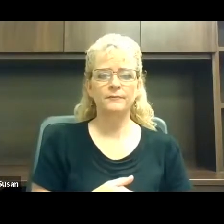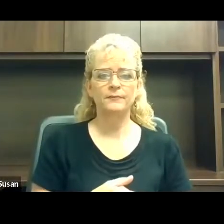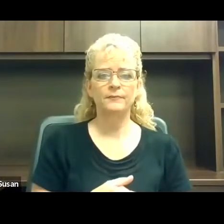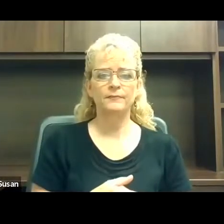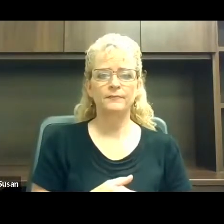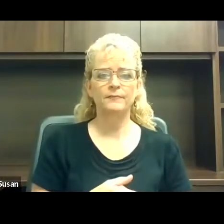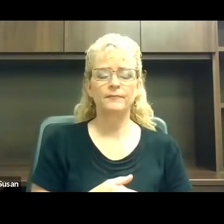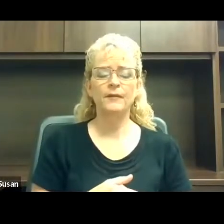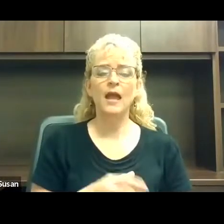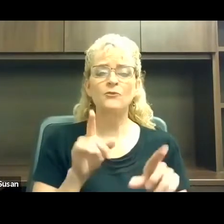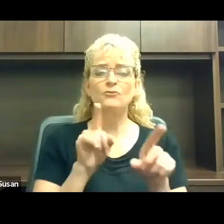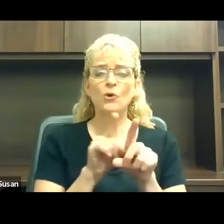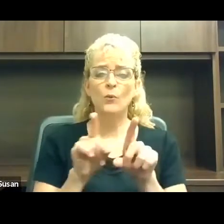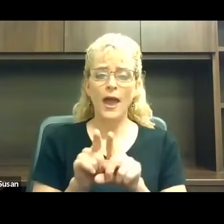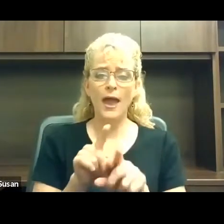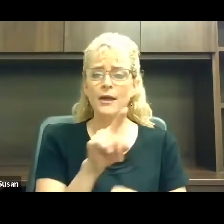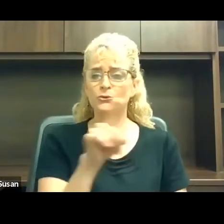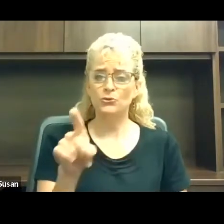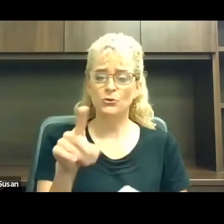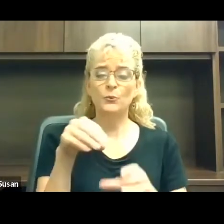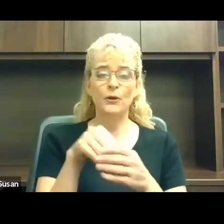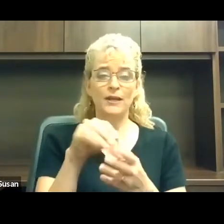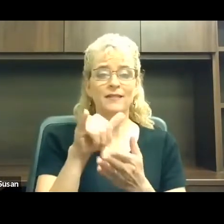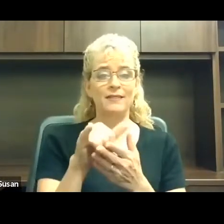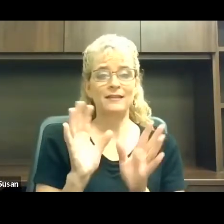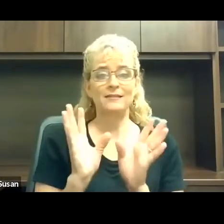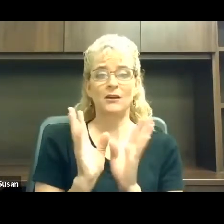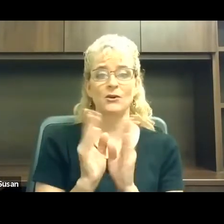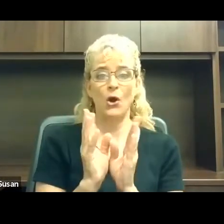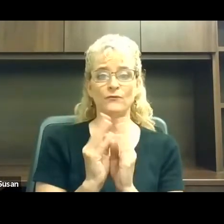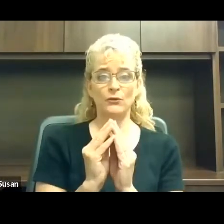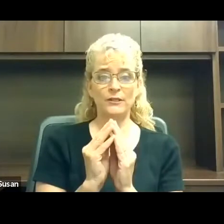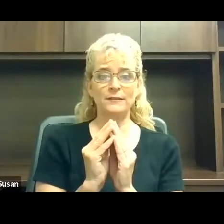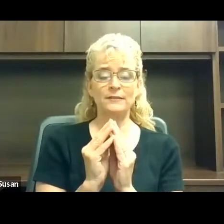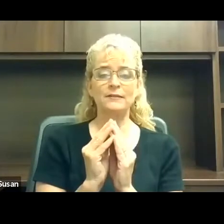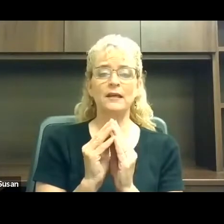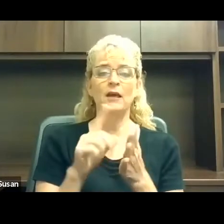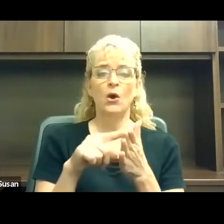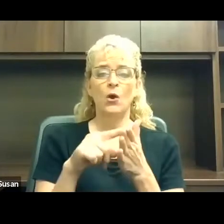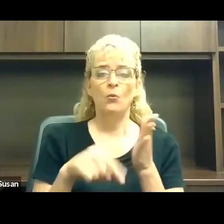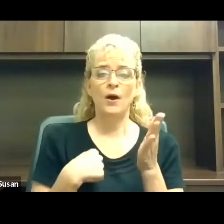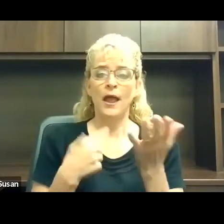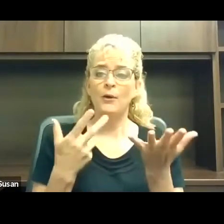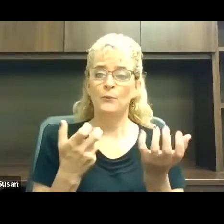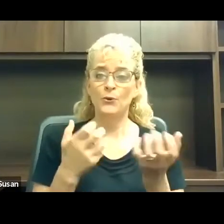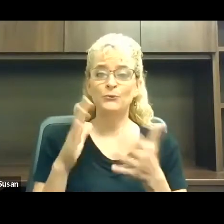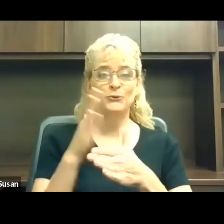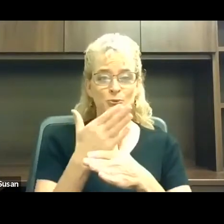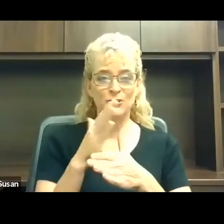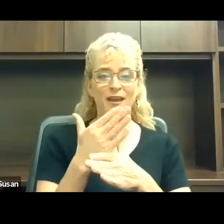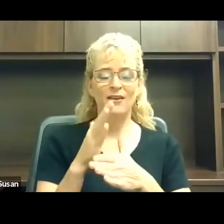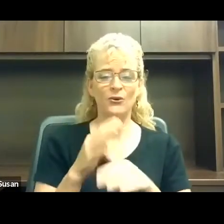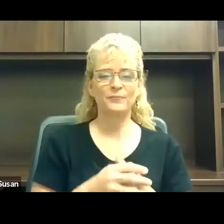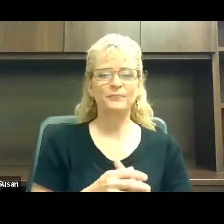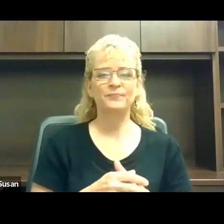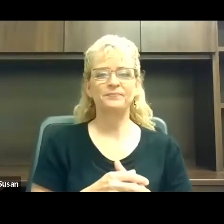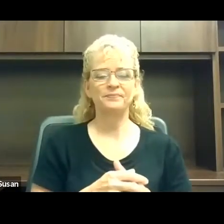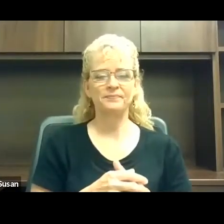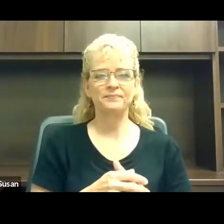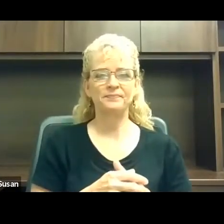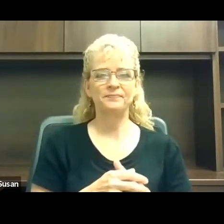As you are in this conference. What I'd like to share with you is that